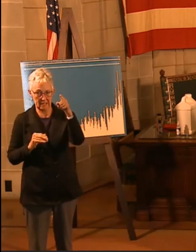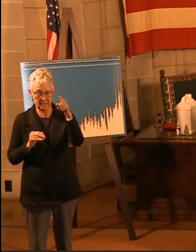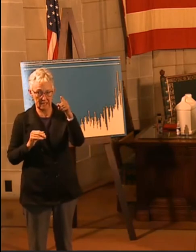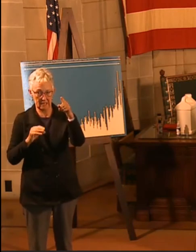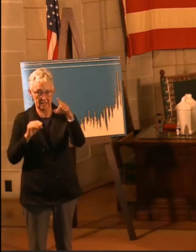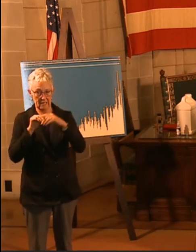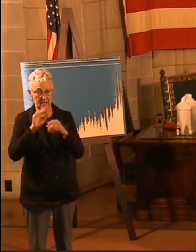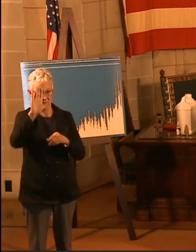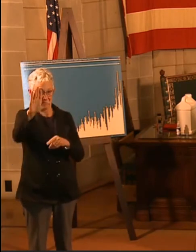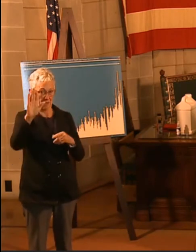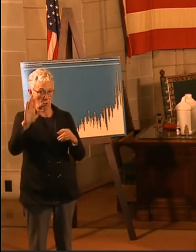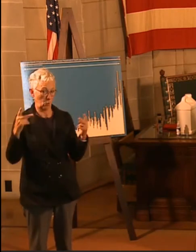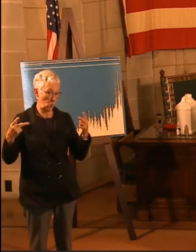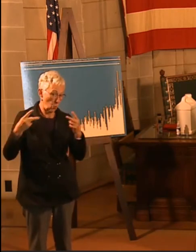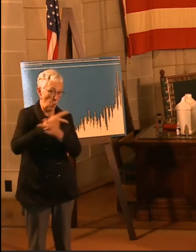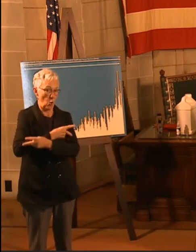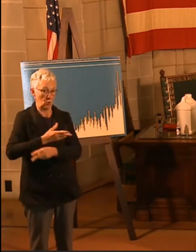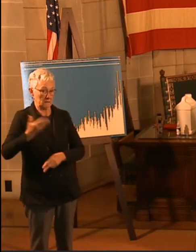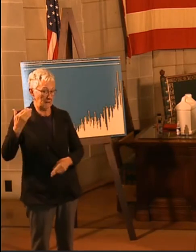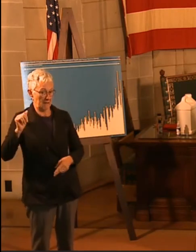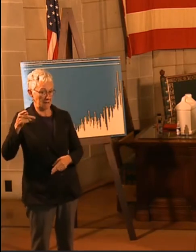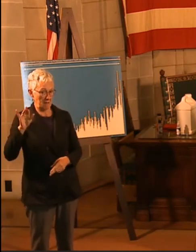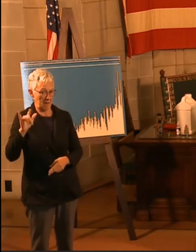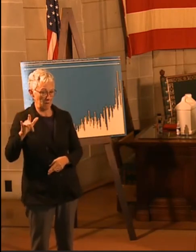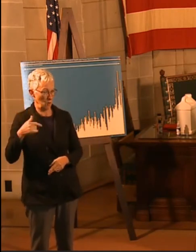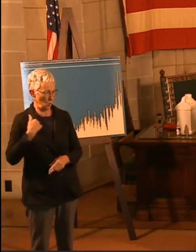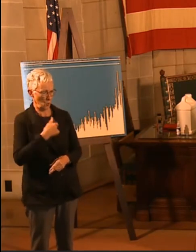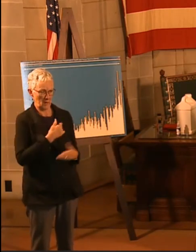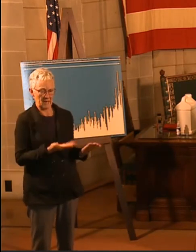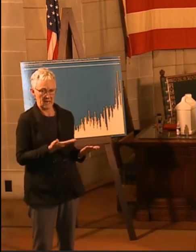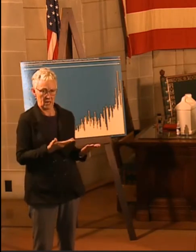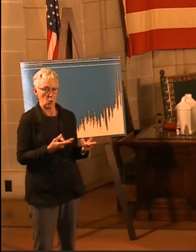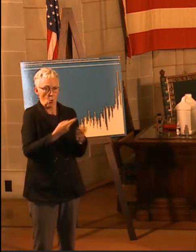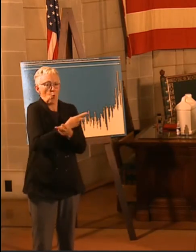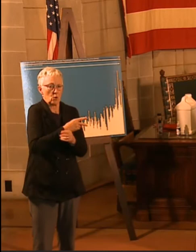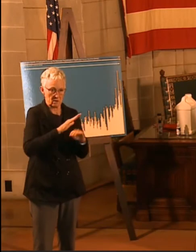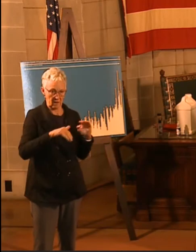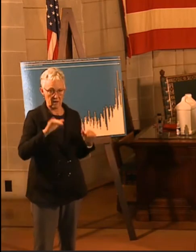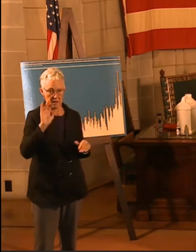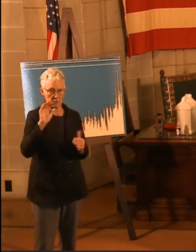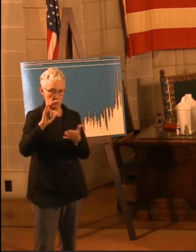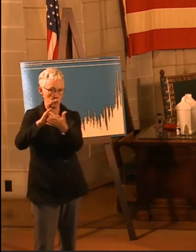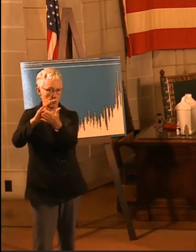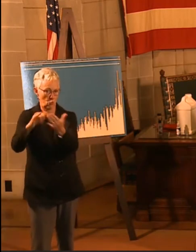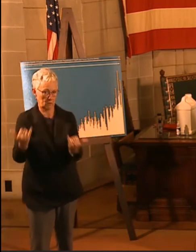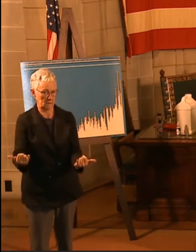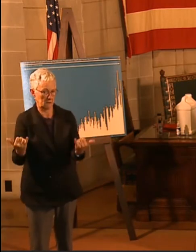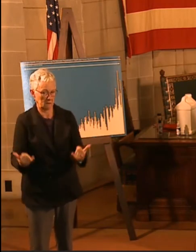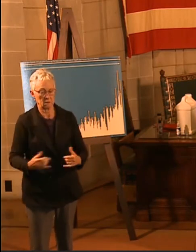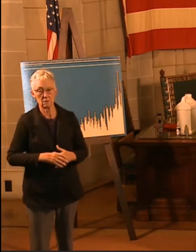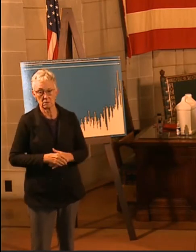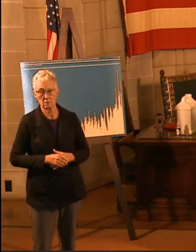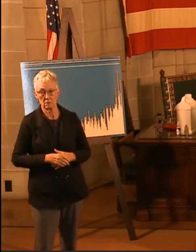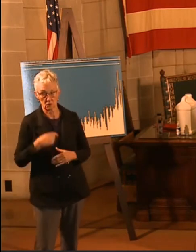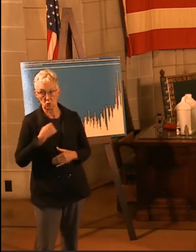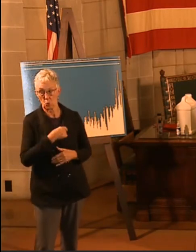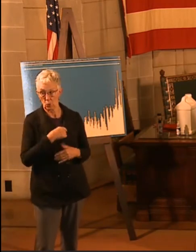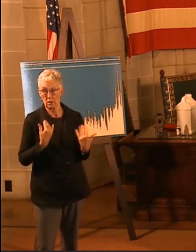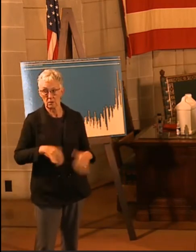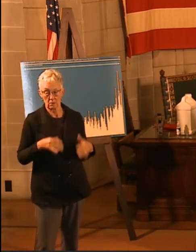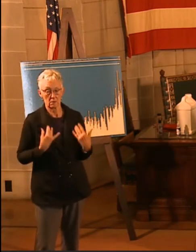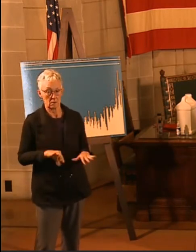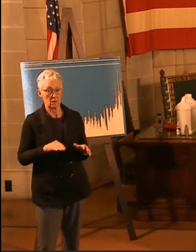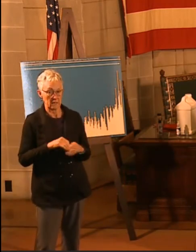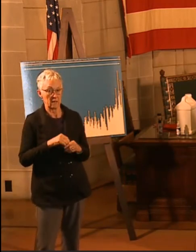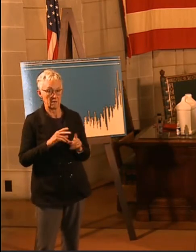peak in early April. So, this is a really serious situation, and as the governor indicated, we